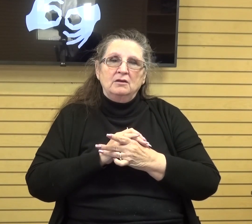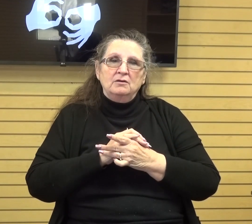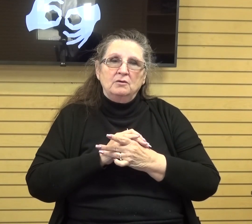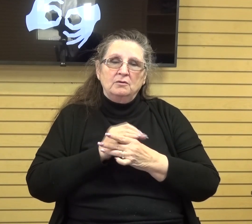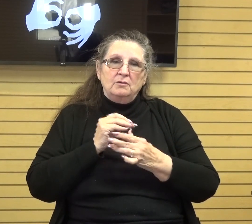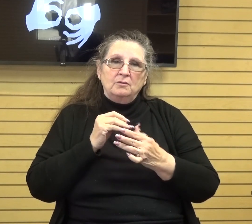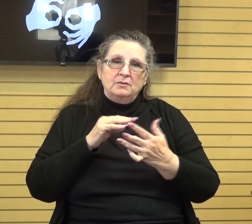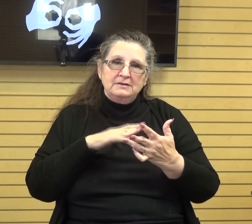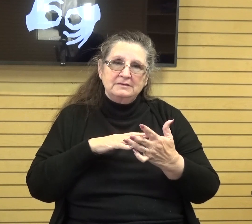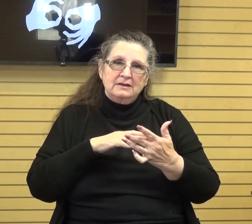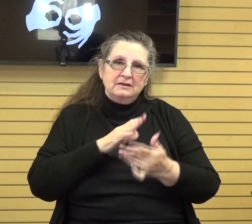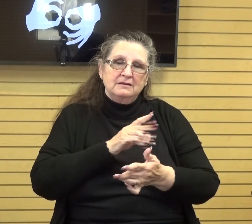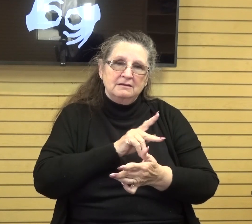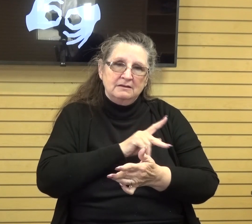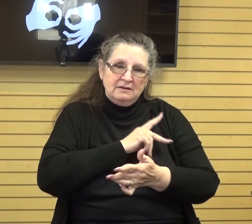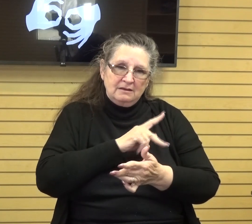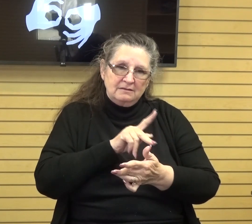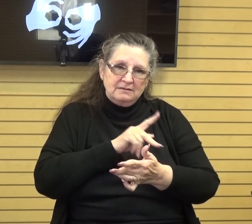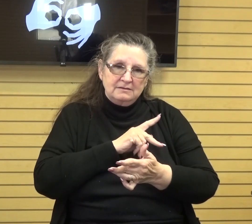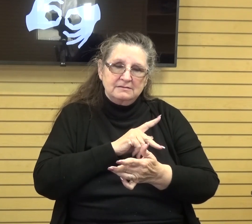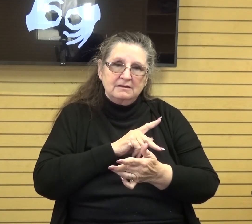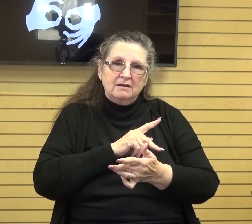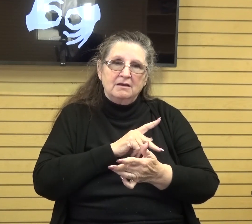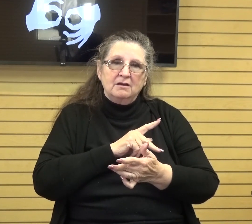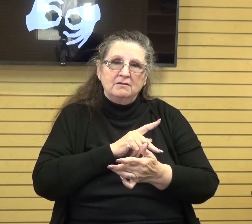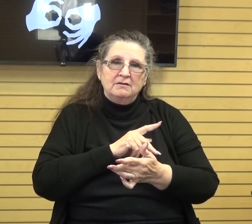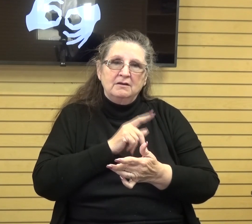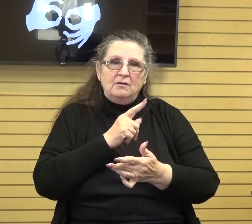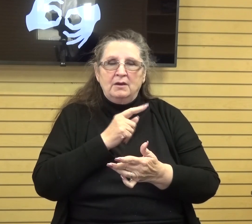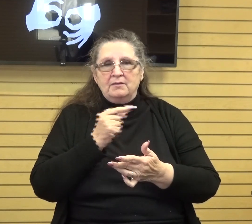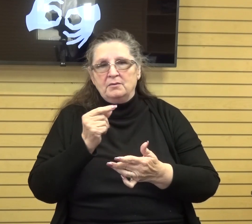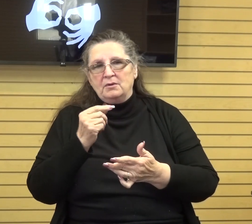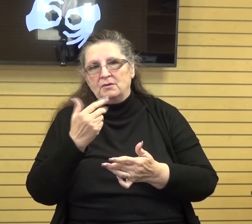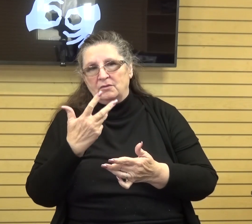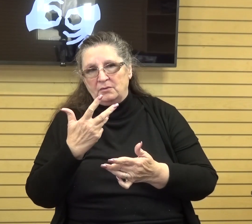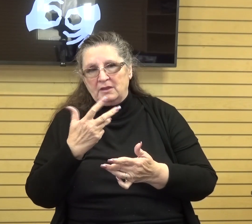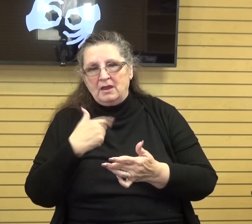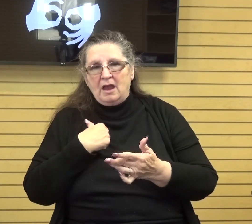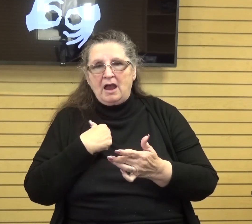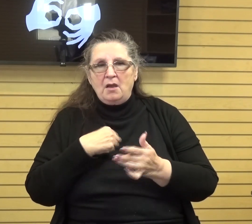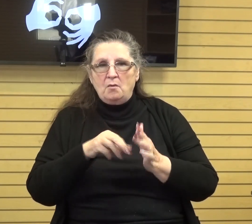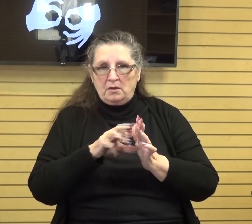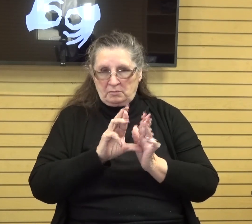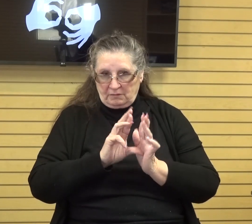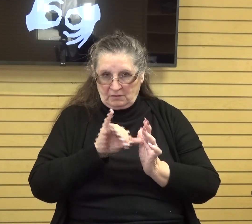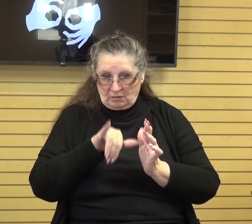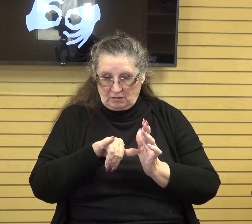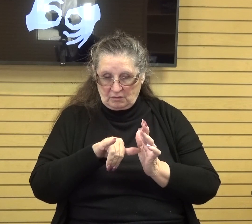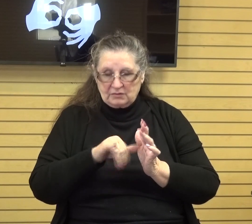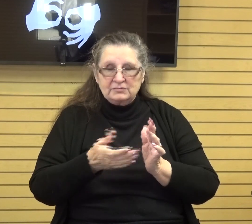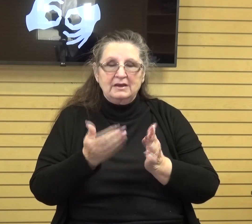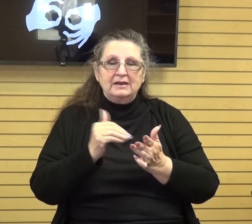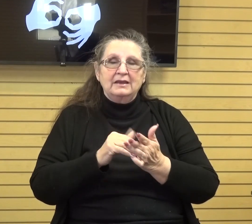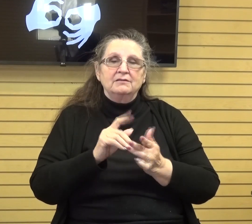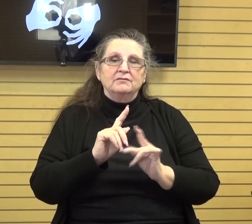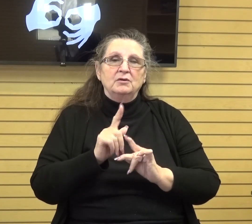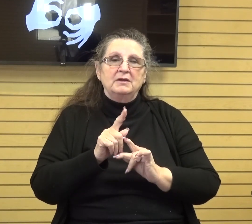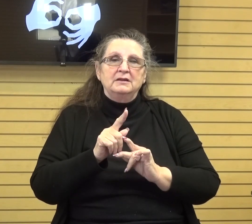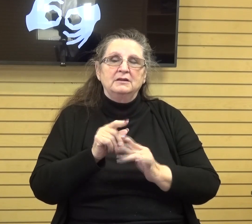the first uh three verses and i want to revisit those for a minute and let's read them again it